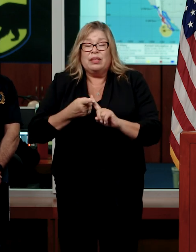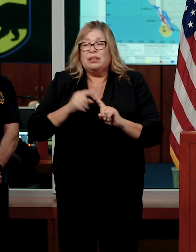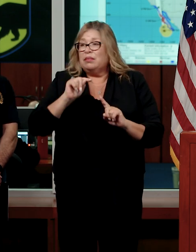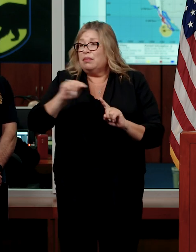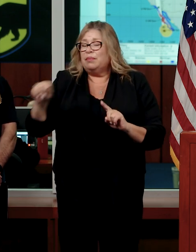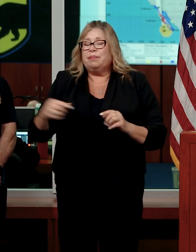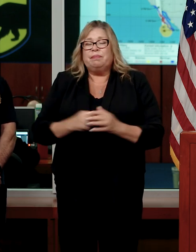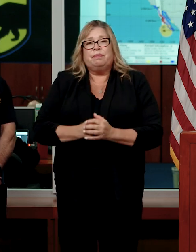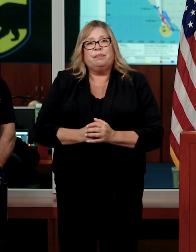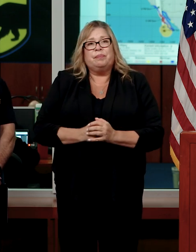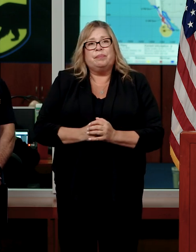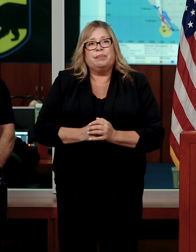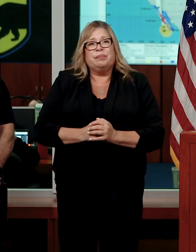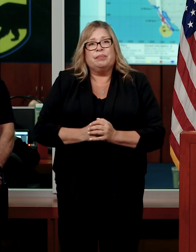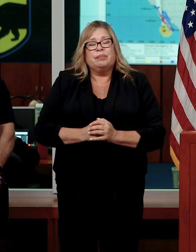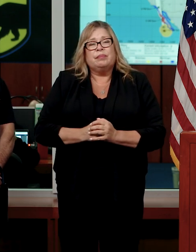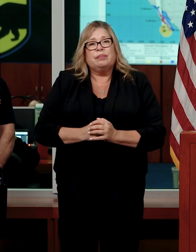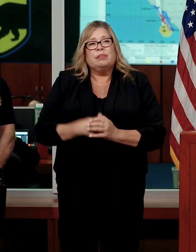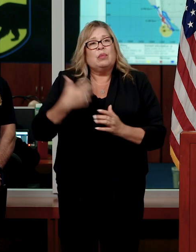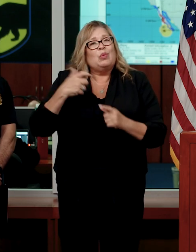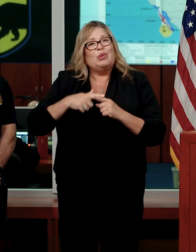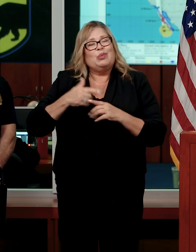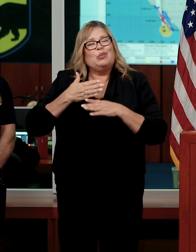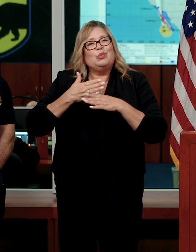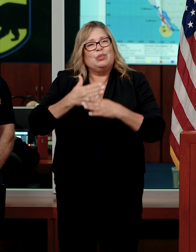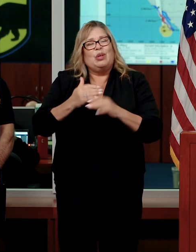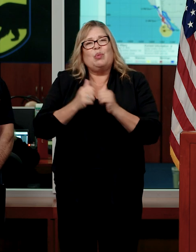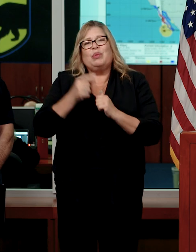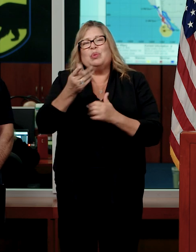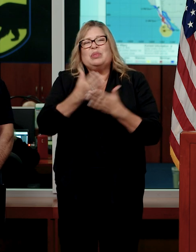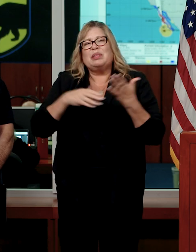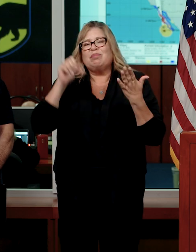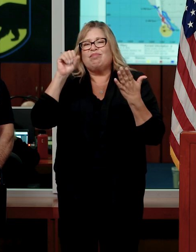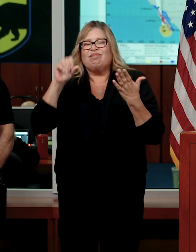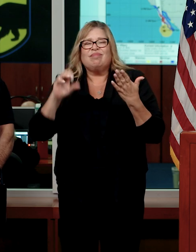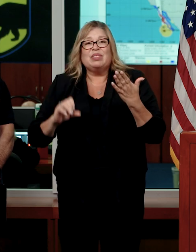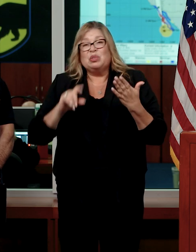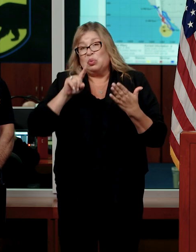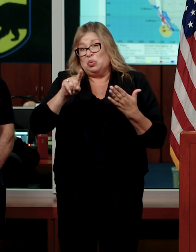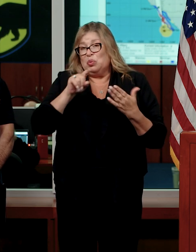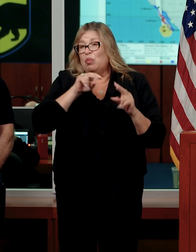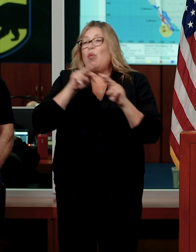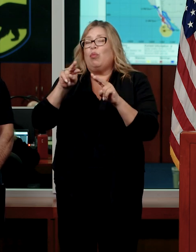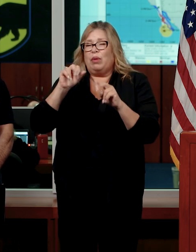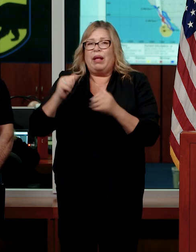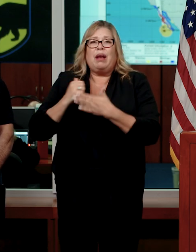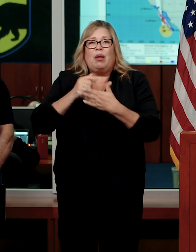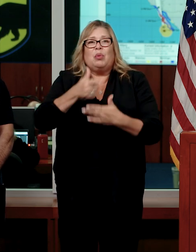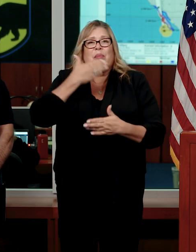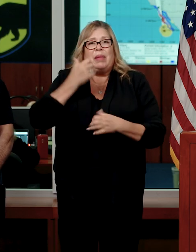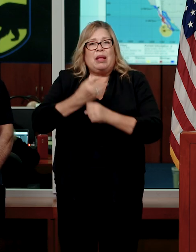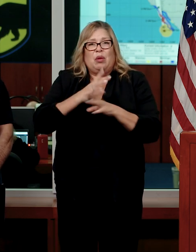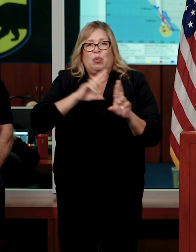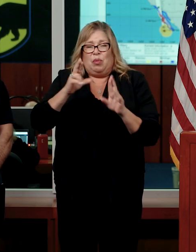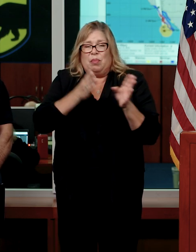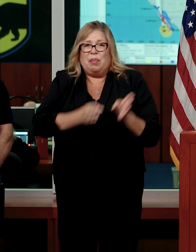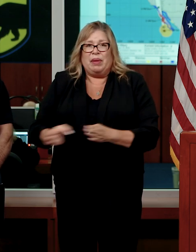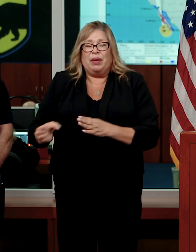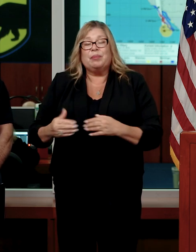And I want to share with you a couple sites here to help you be better prepared. We have the